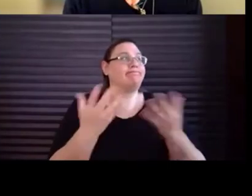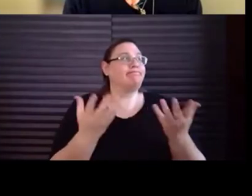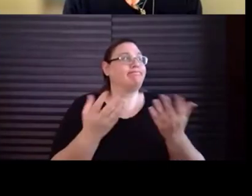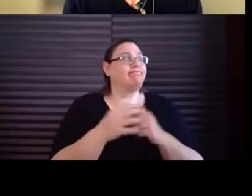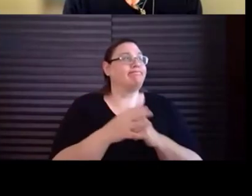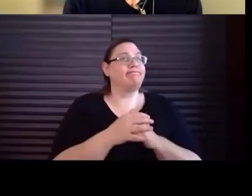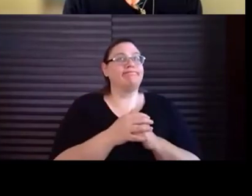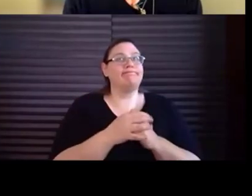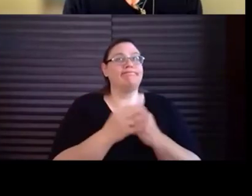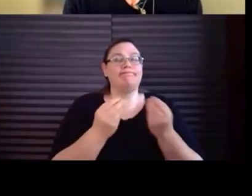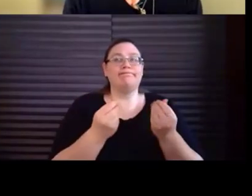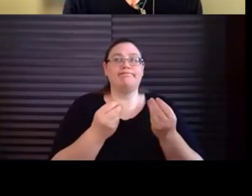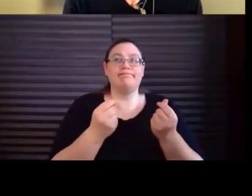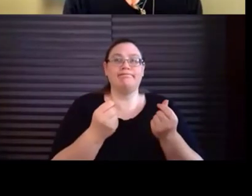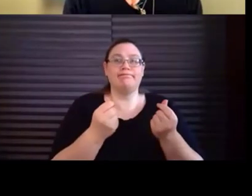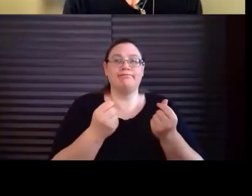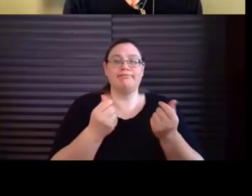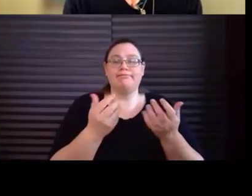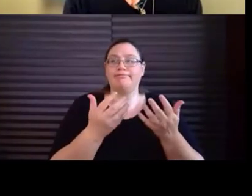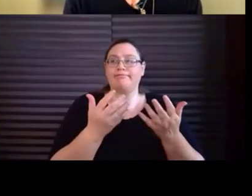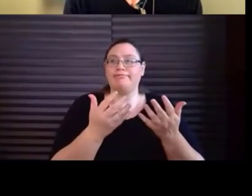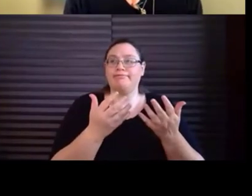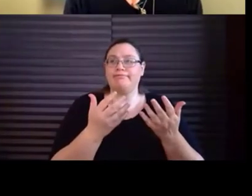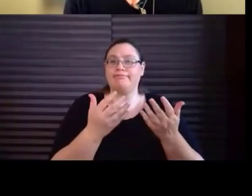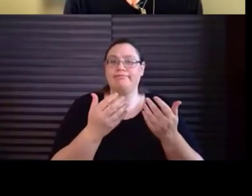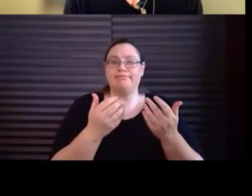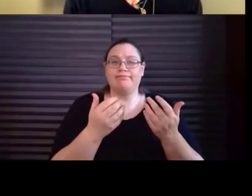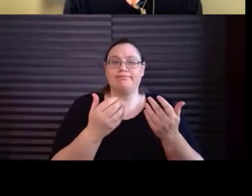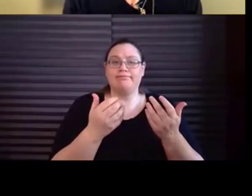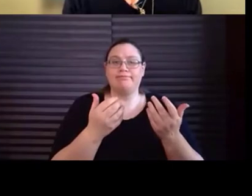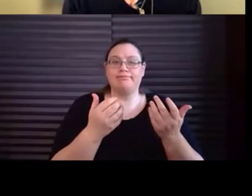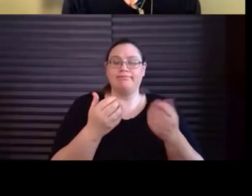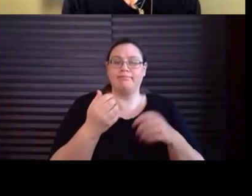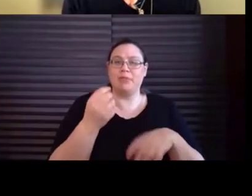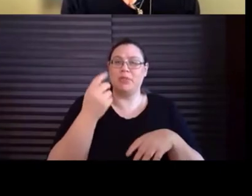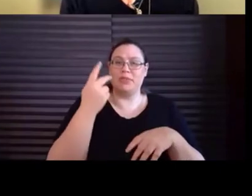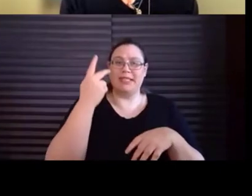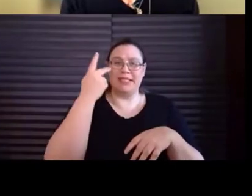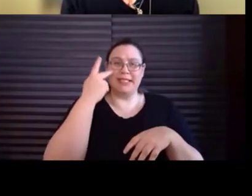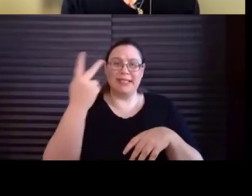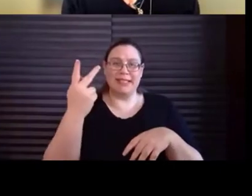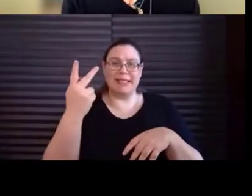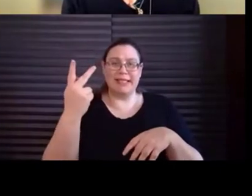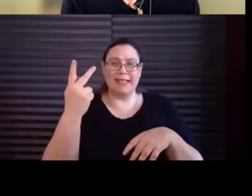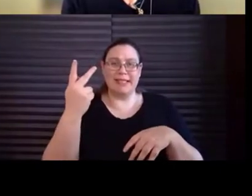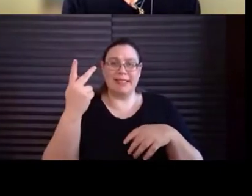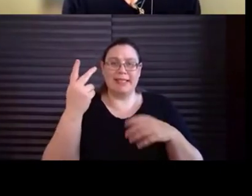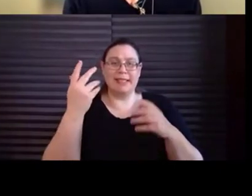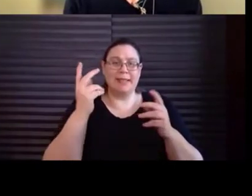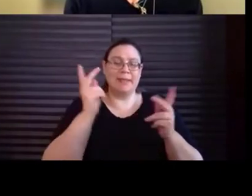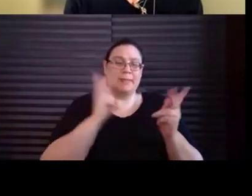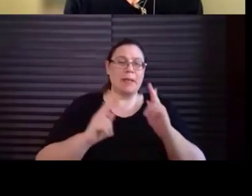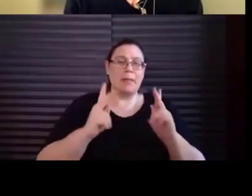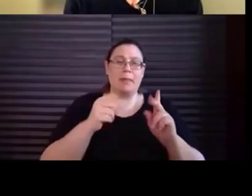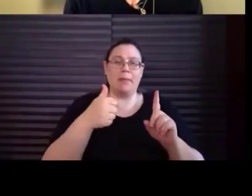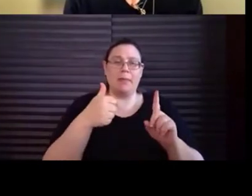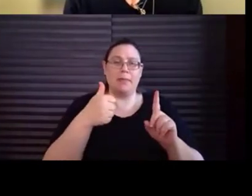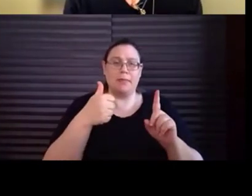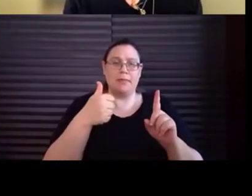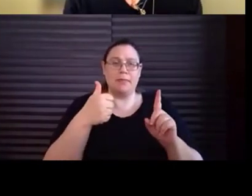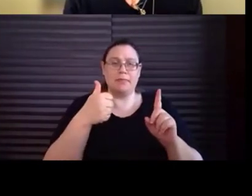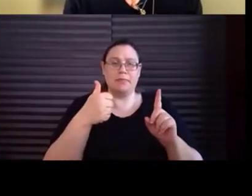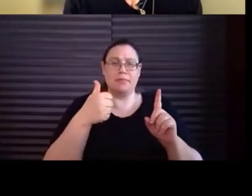that's all you see.